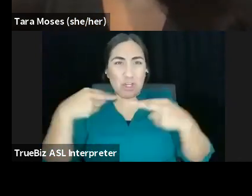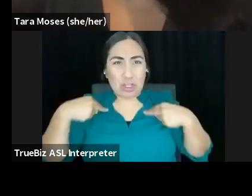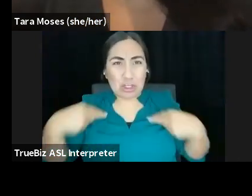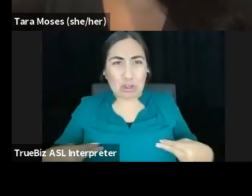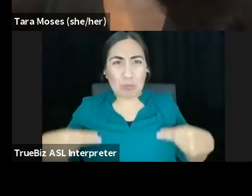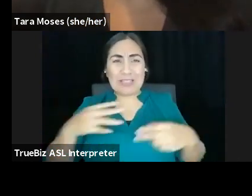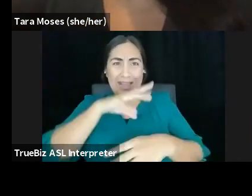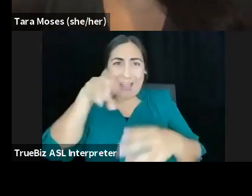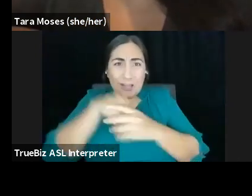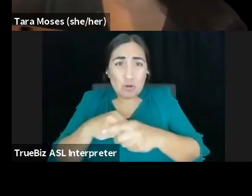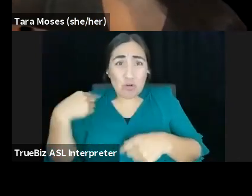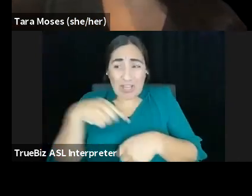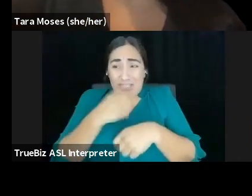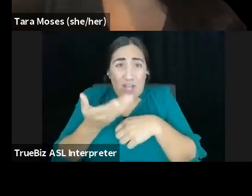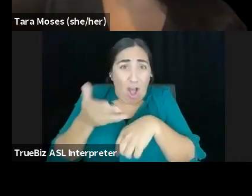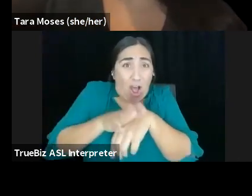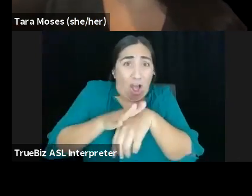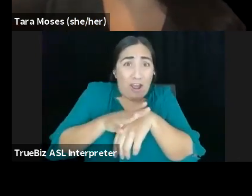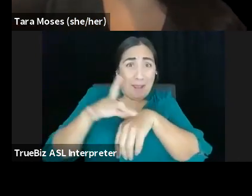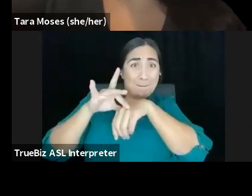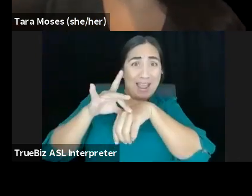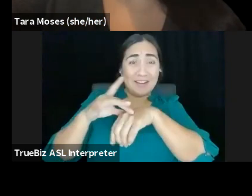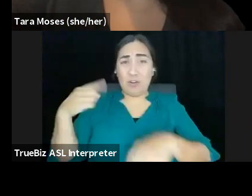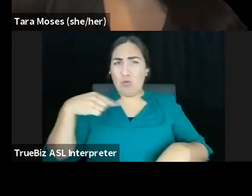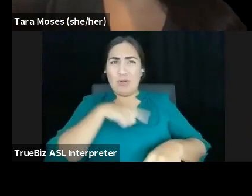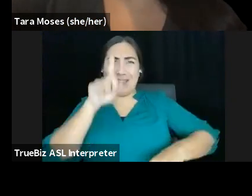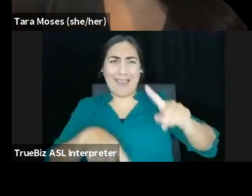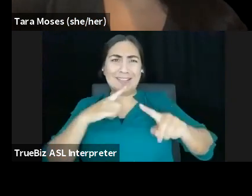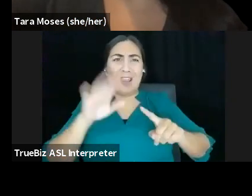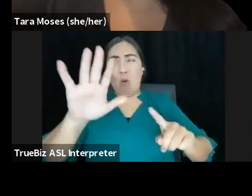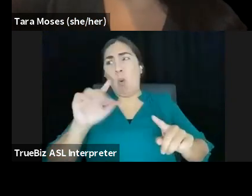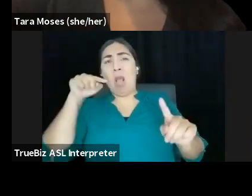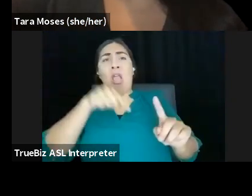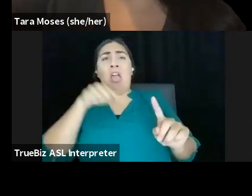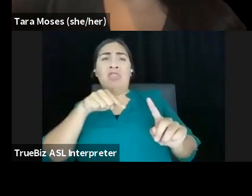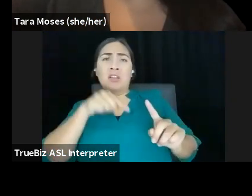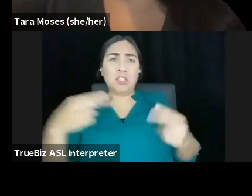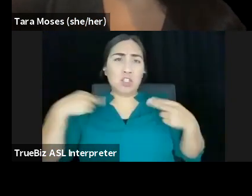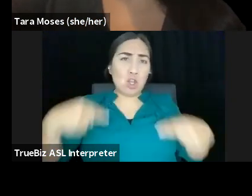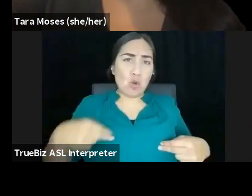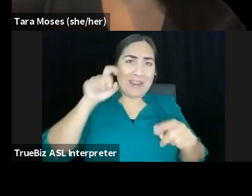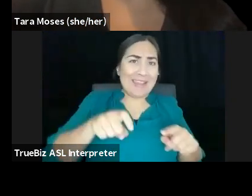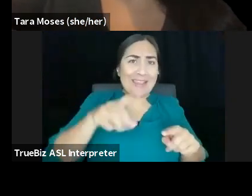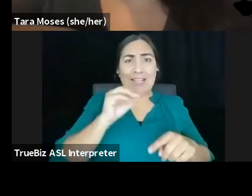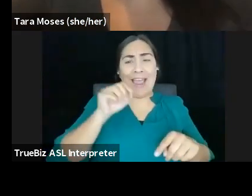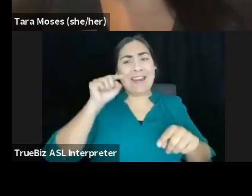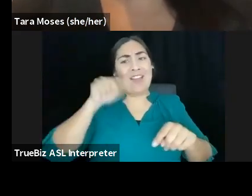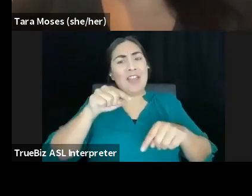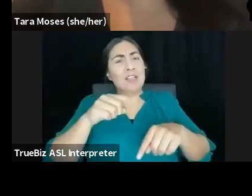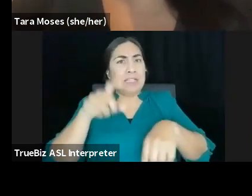it. So we can't kind of say, oh, this is human needs and this is the needs of, you know, uh, the planet writ large and we have to save the water, save